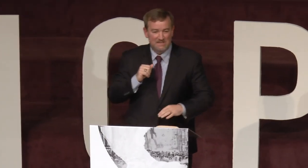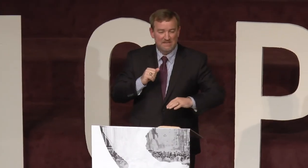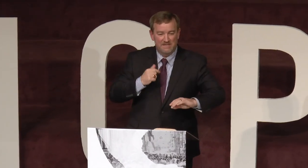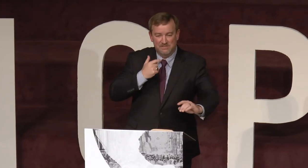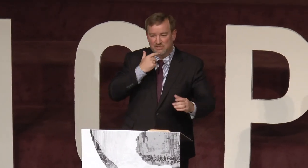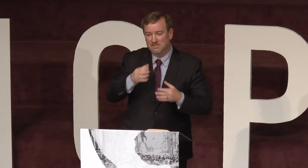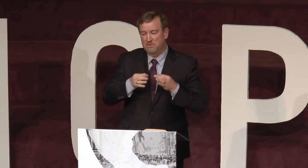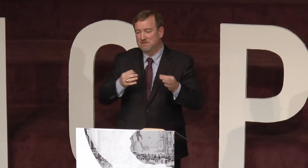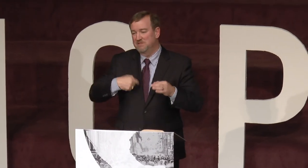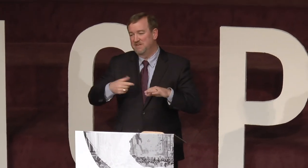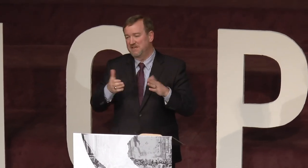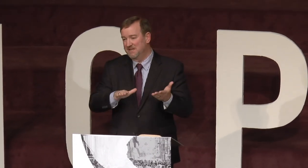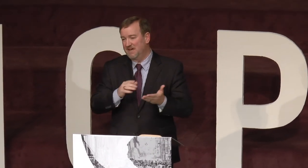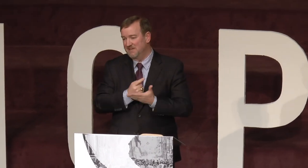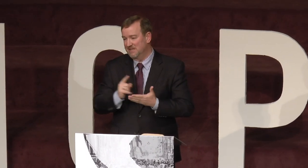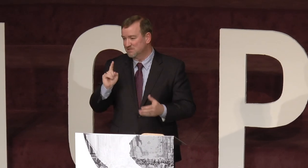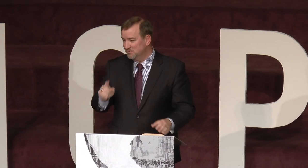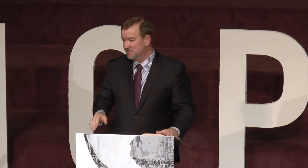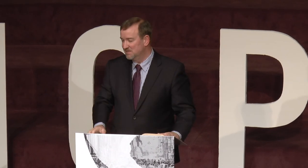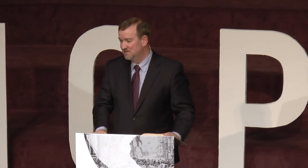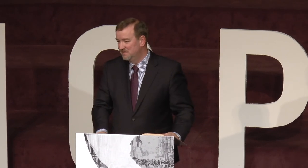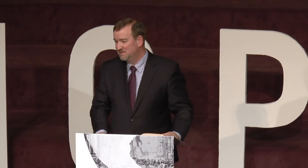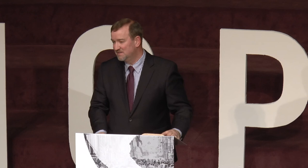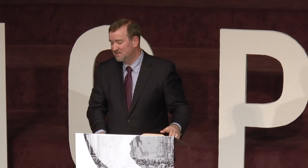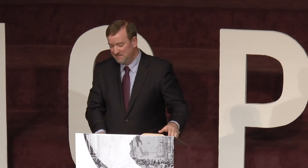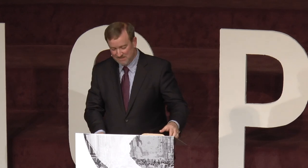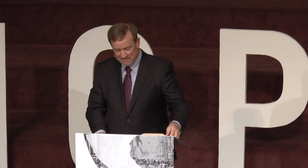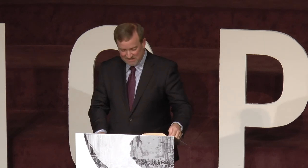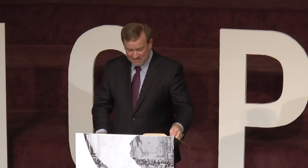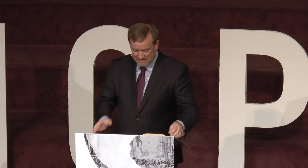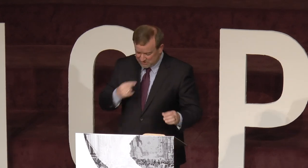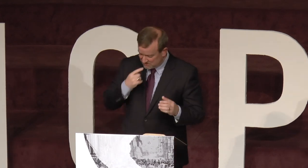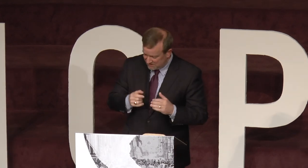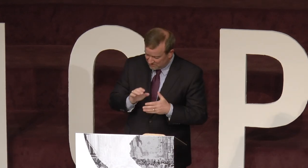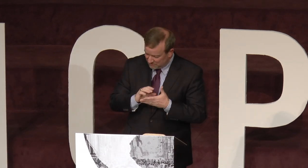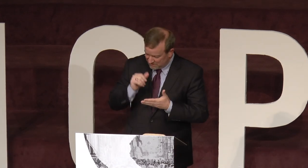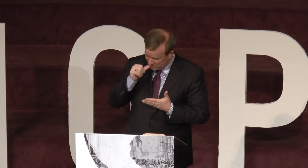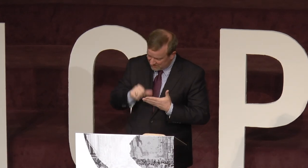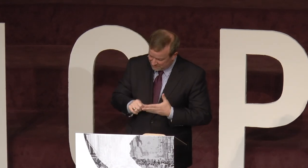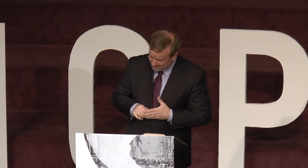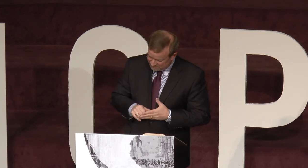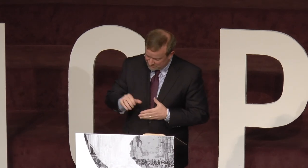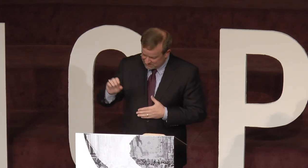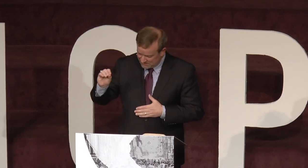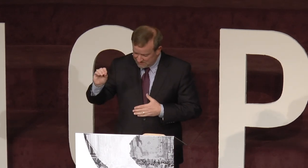And she explained to me that he had died that last week. And she said in her letter, she said,